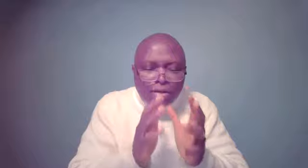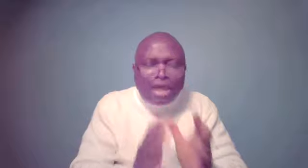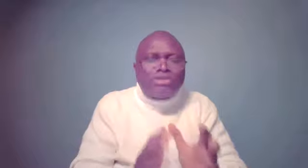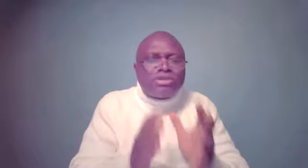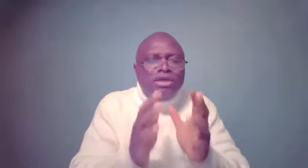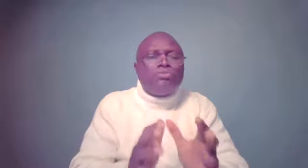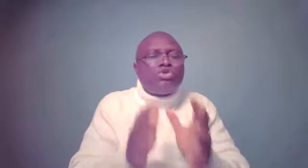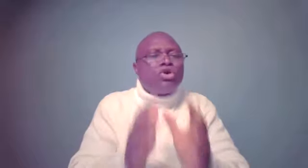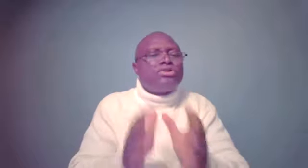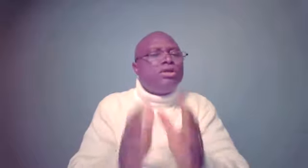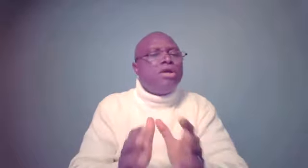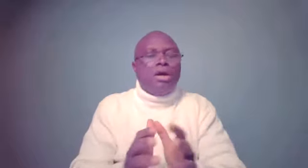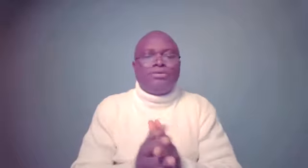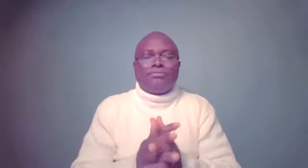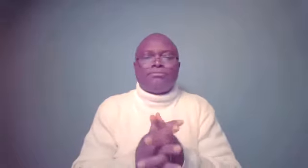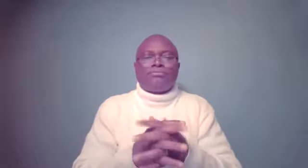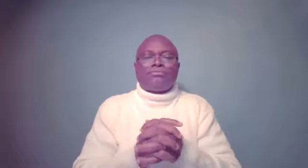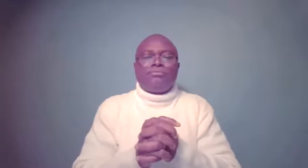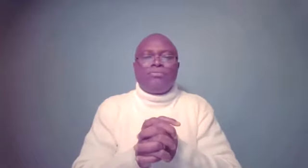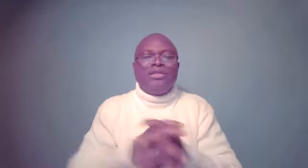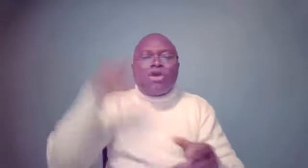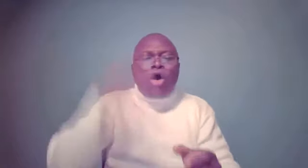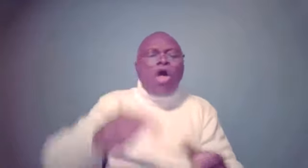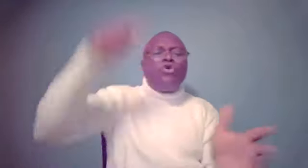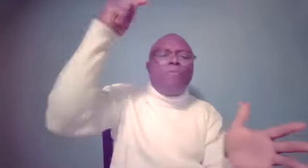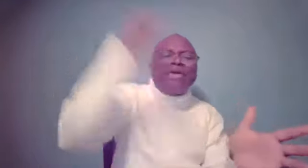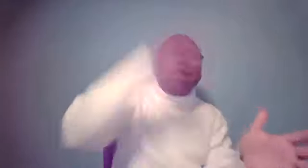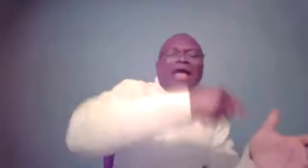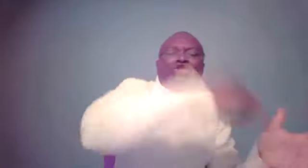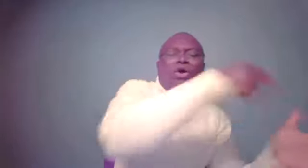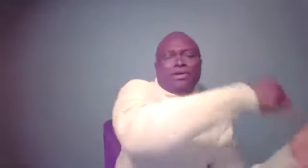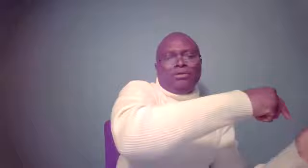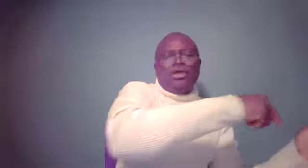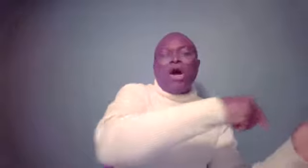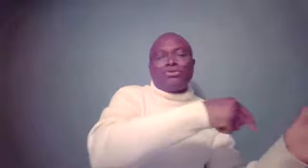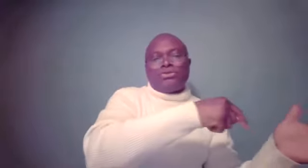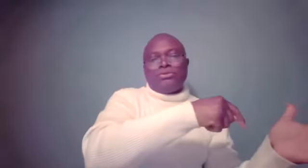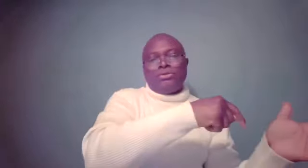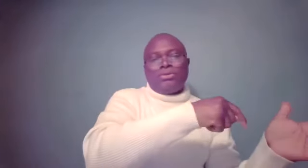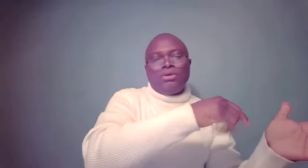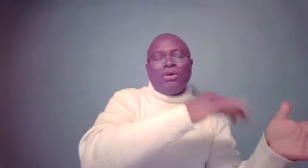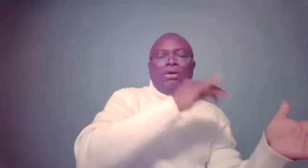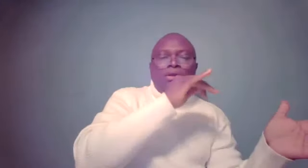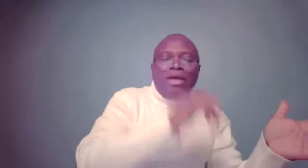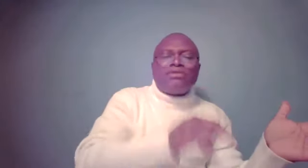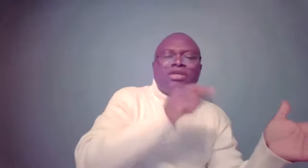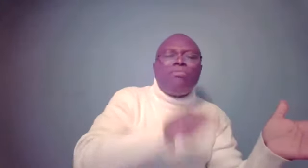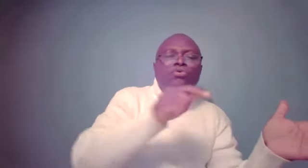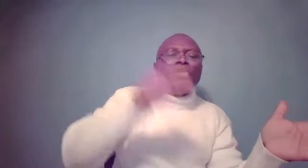Let's keep trusting God. The God who began that journey in us. Let's keep looking